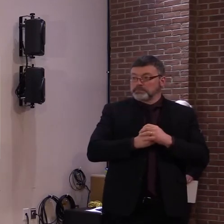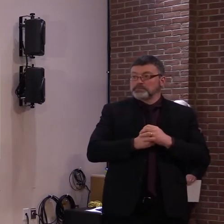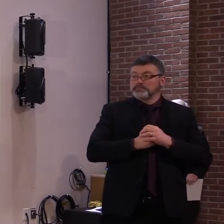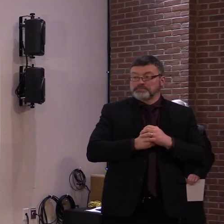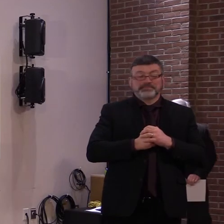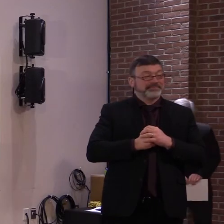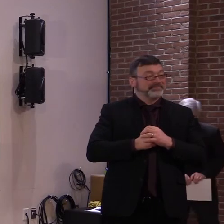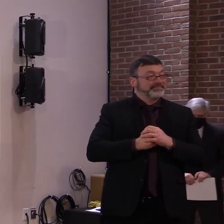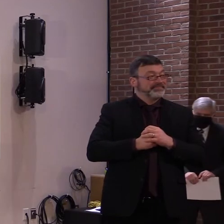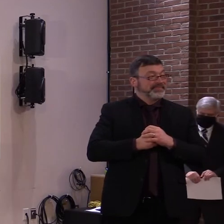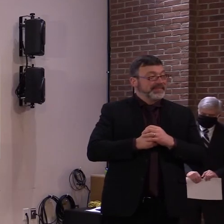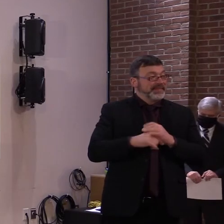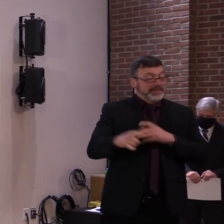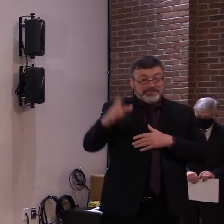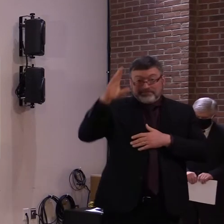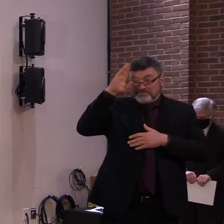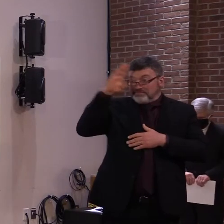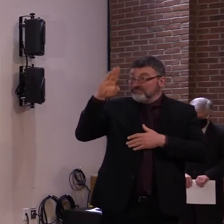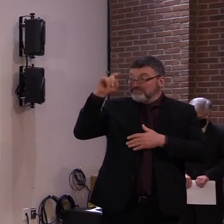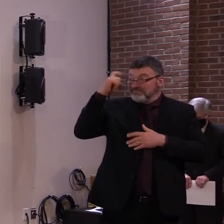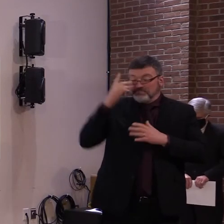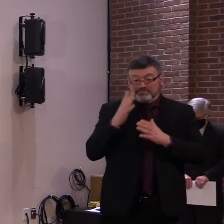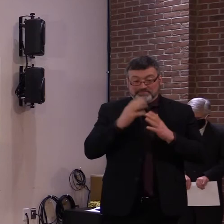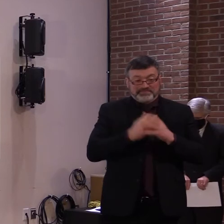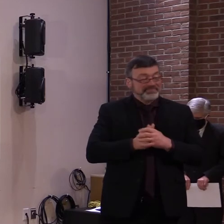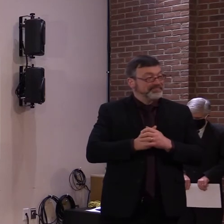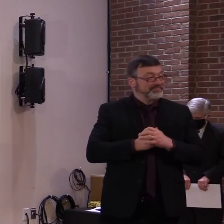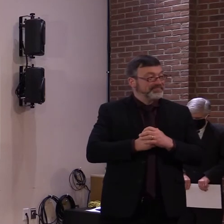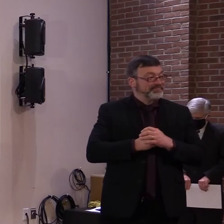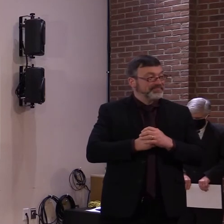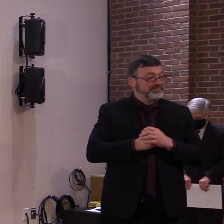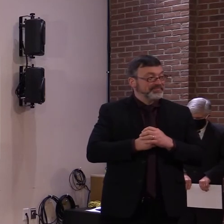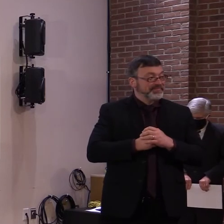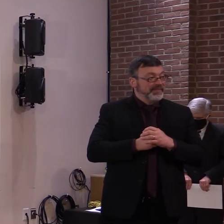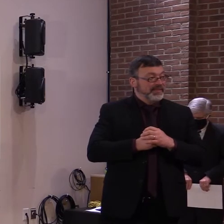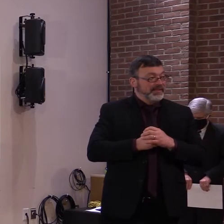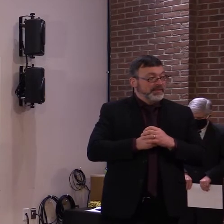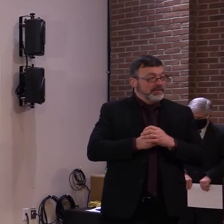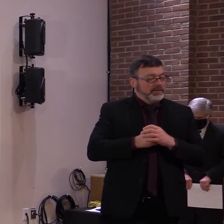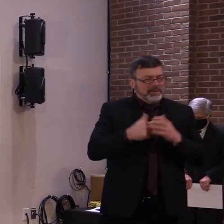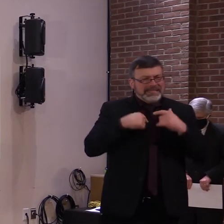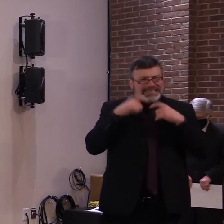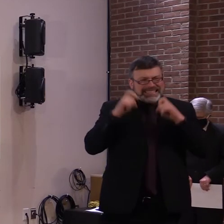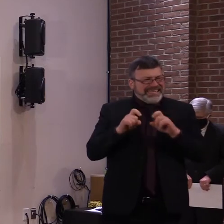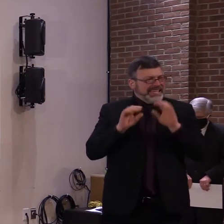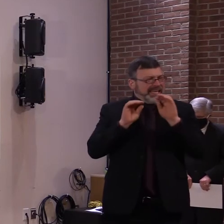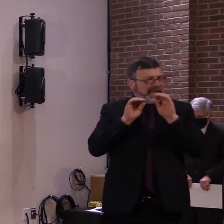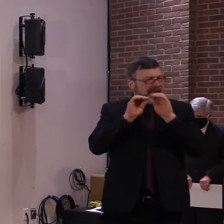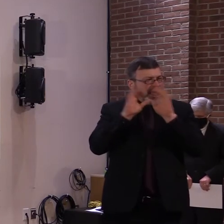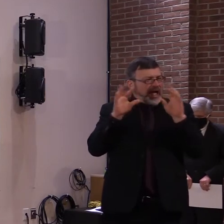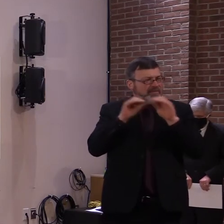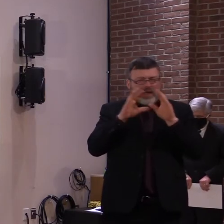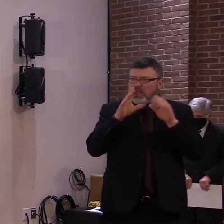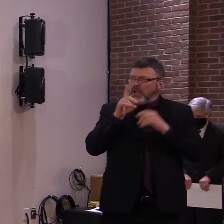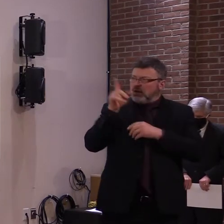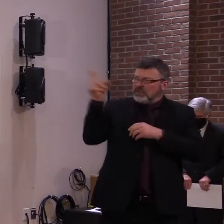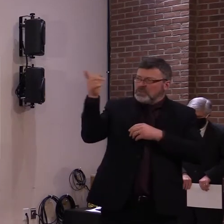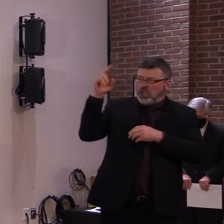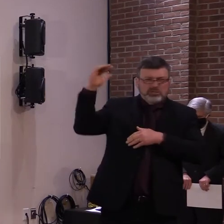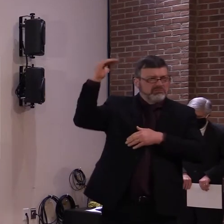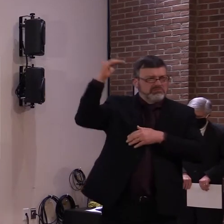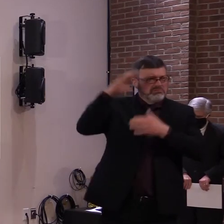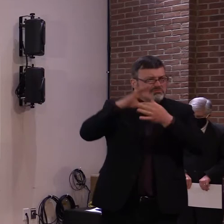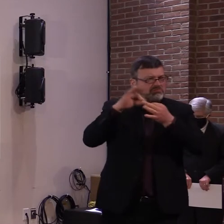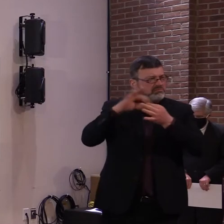Hi, um, I had a quick clarification, um, from, I wanted to ask Dr. Levine about what you were talking, when you,